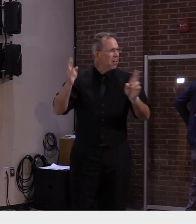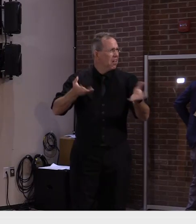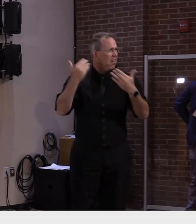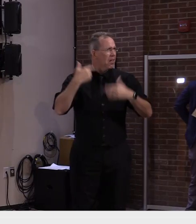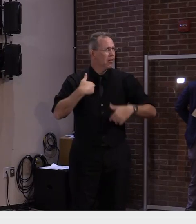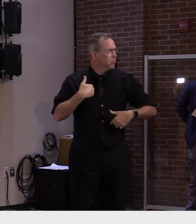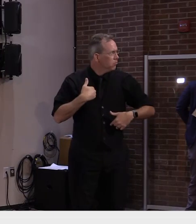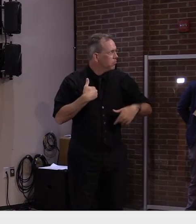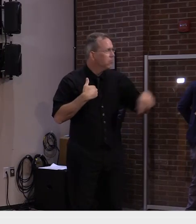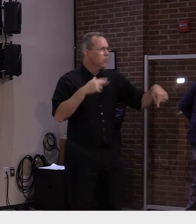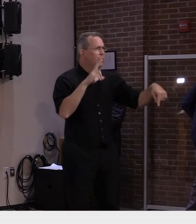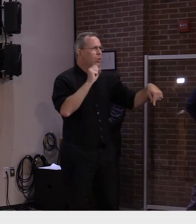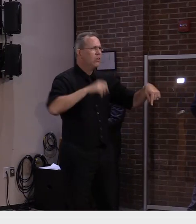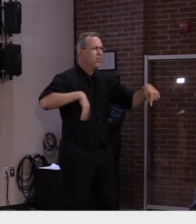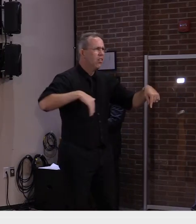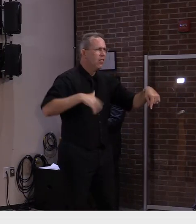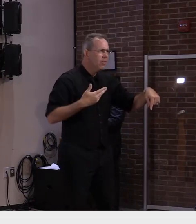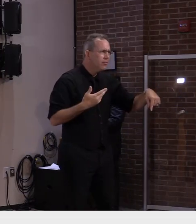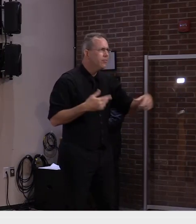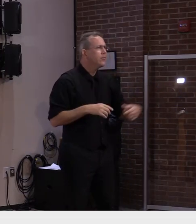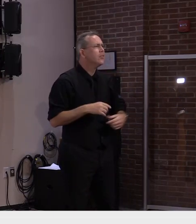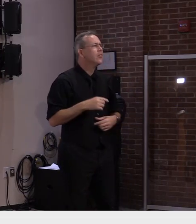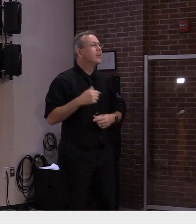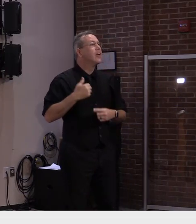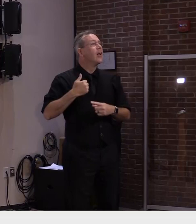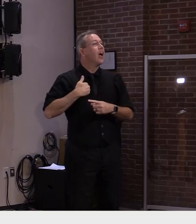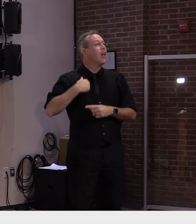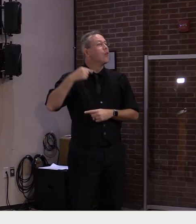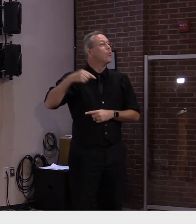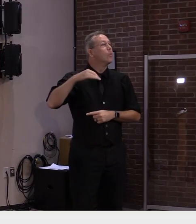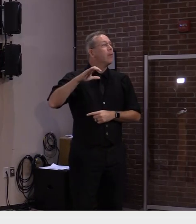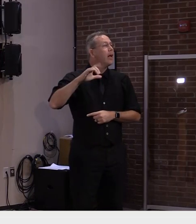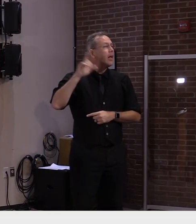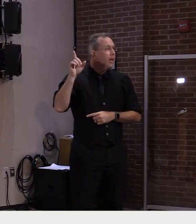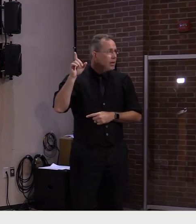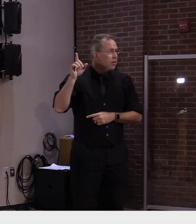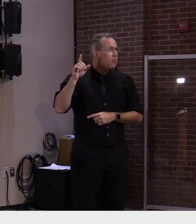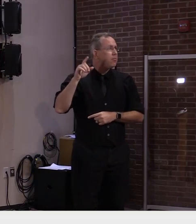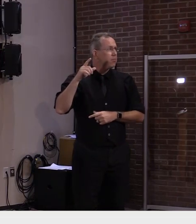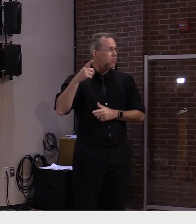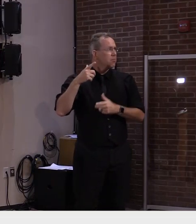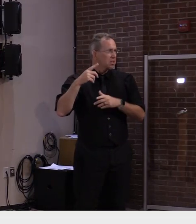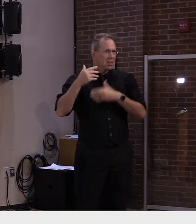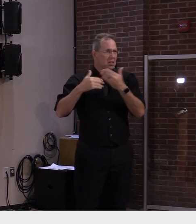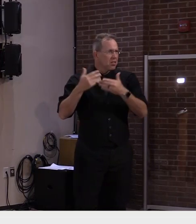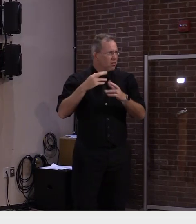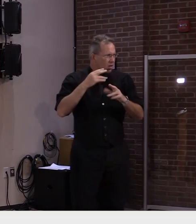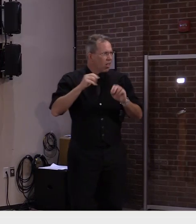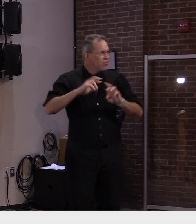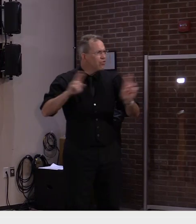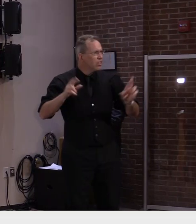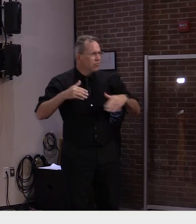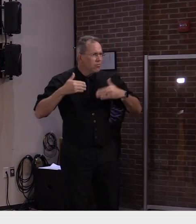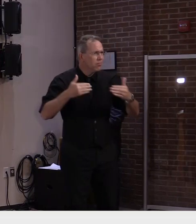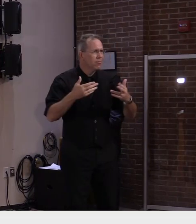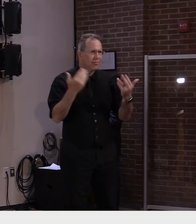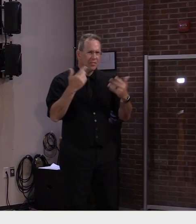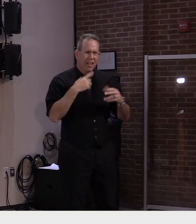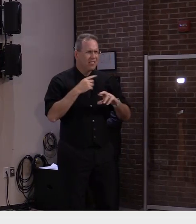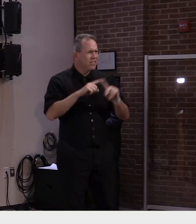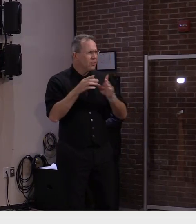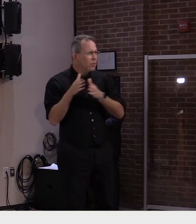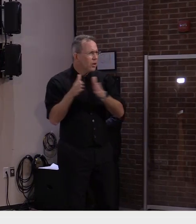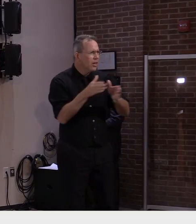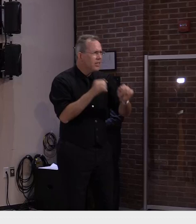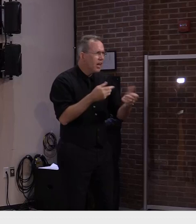overall is in better shape than we are in many regards. We, they should fear what's happening in the U